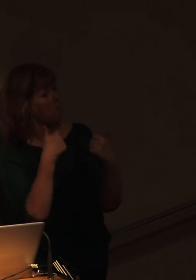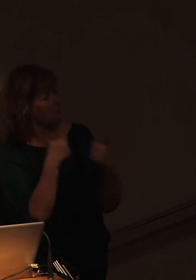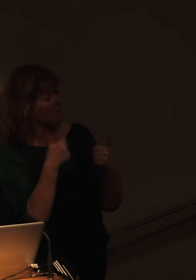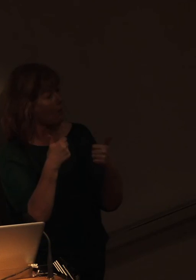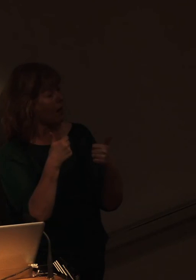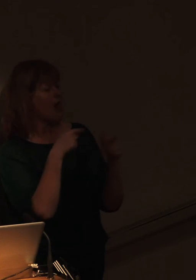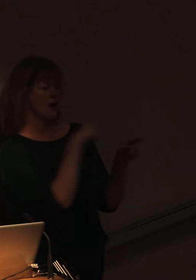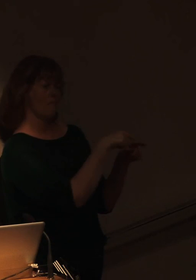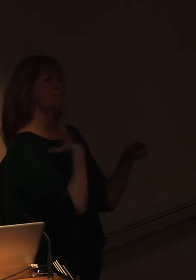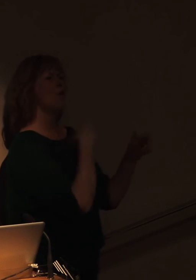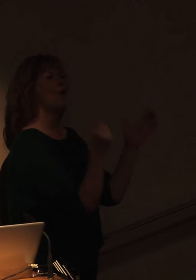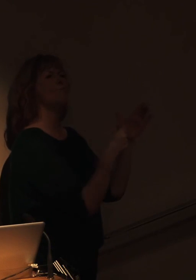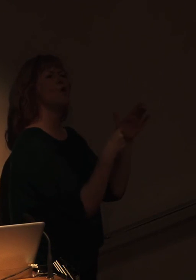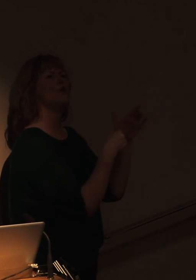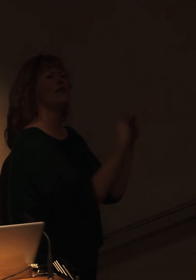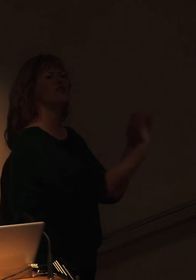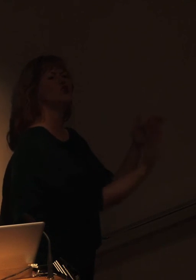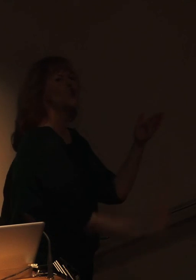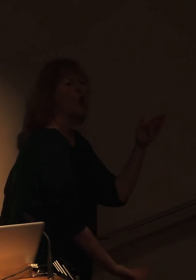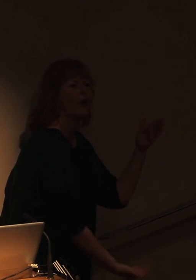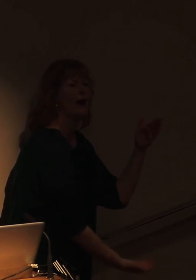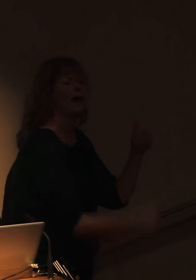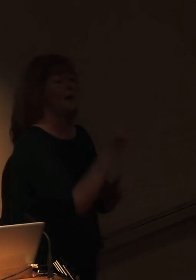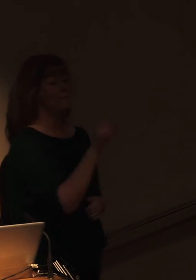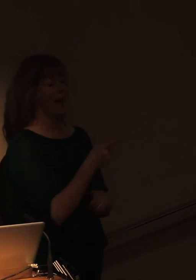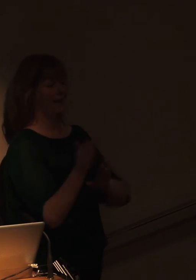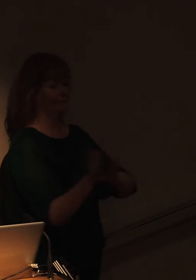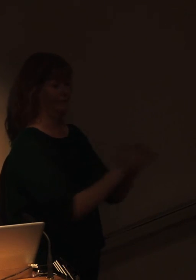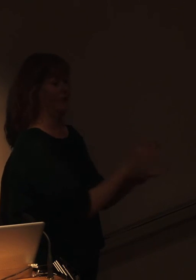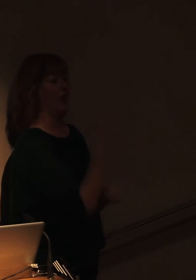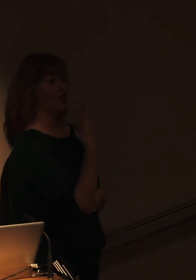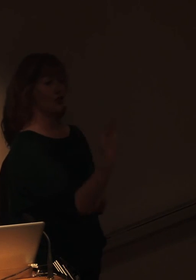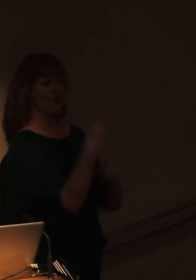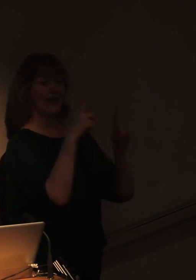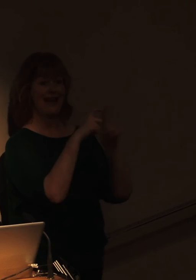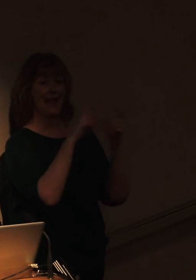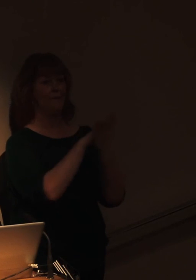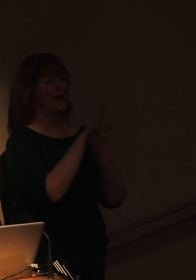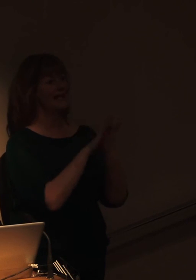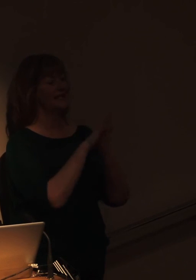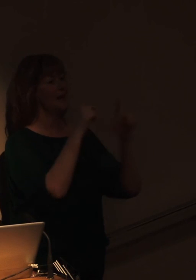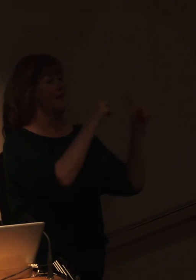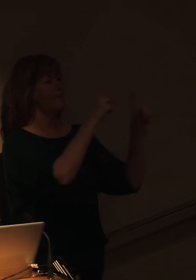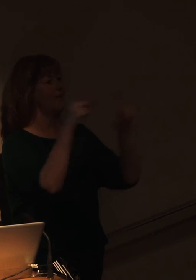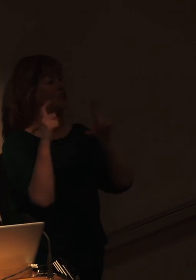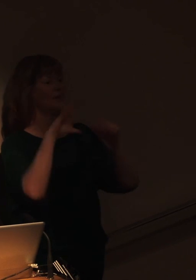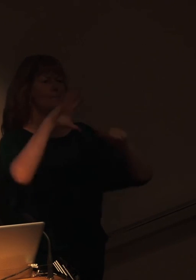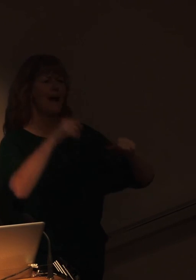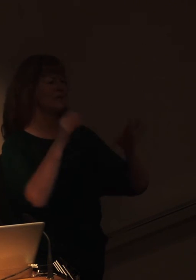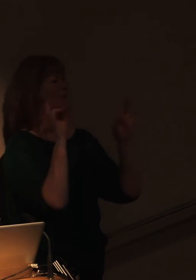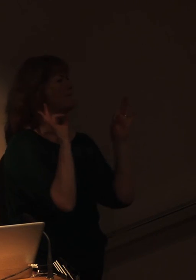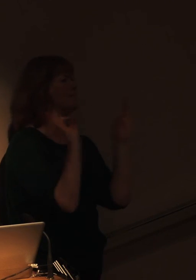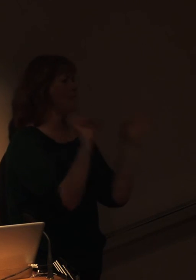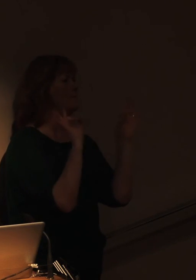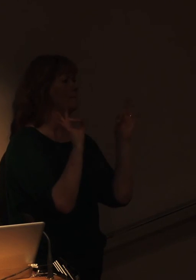was tell a really good story and you could make it work. With 3D, the technology means that the pictures have to be immaculate as well. So what I'm going to do is I'm going to